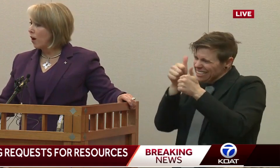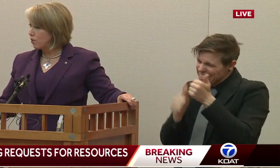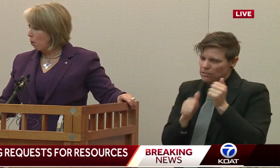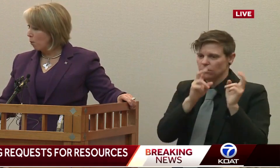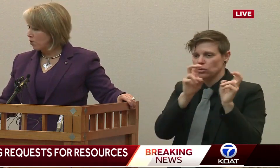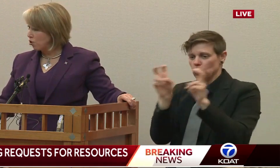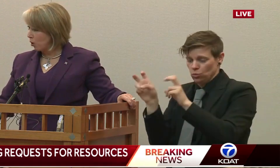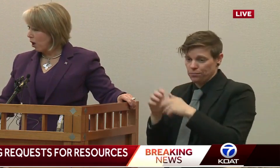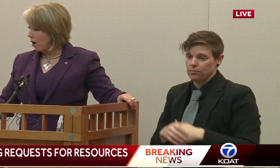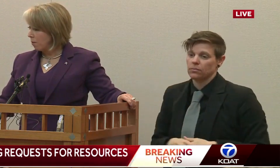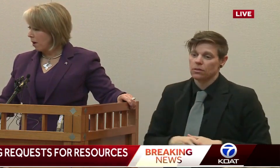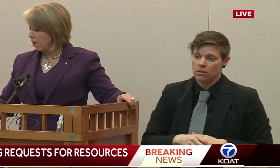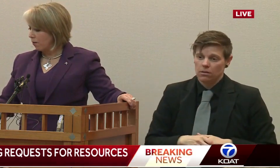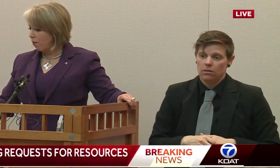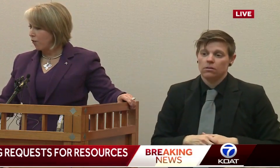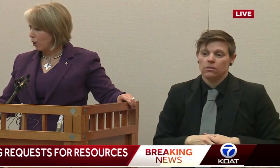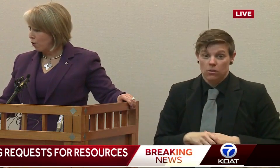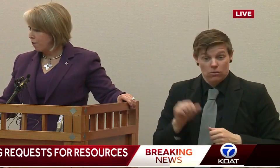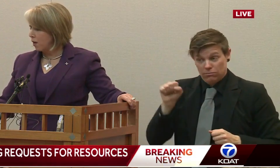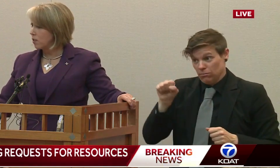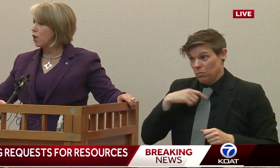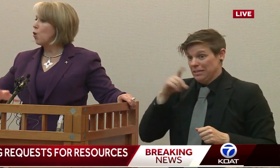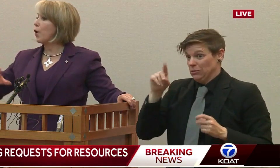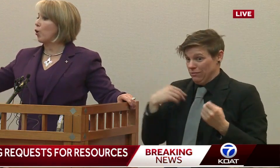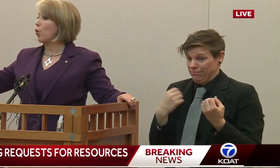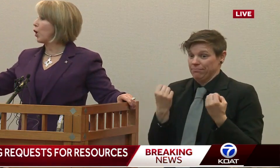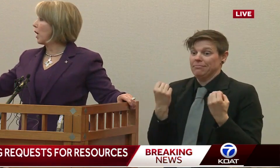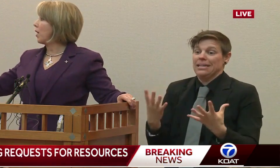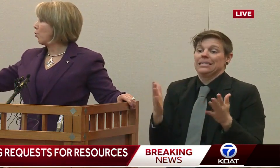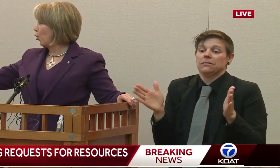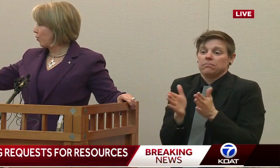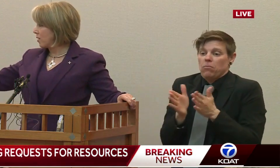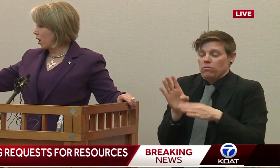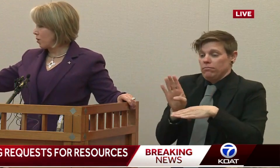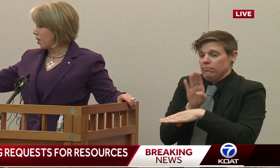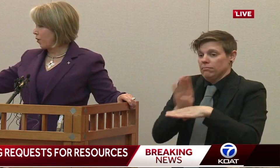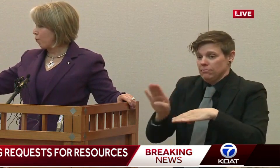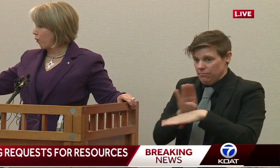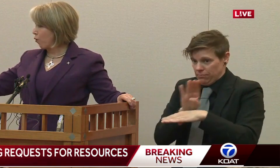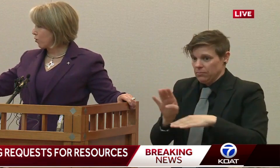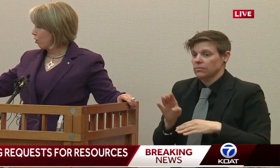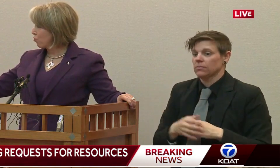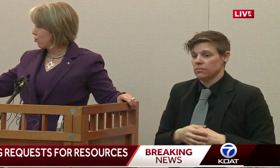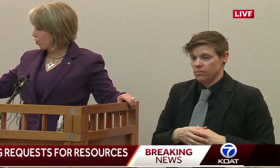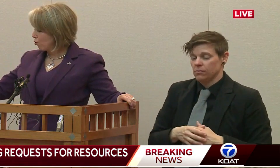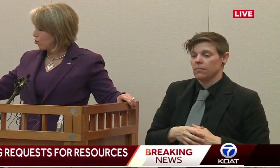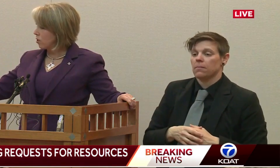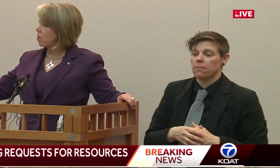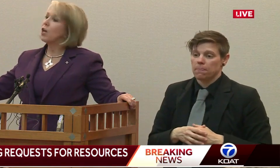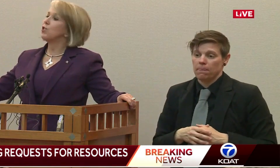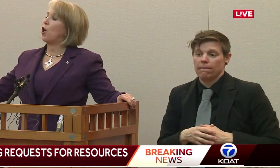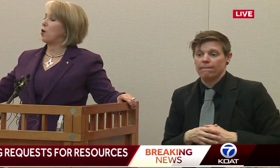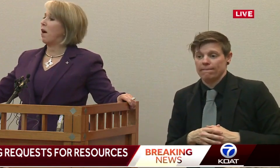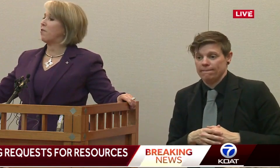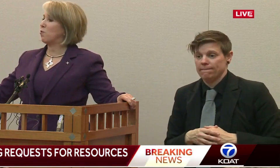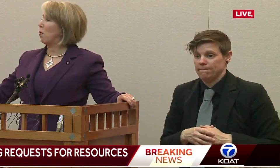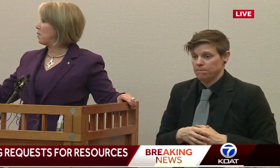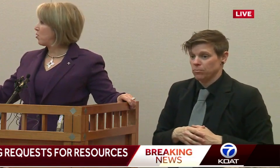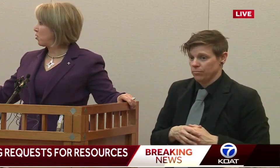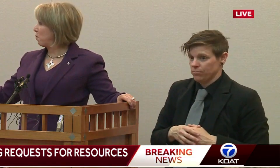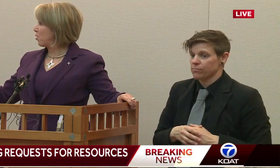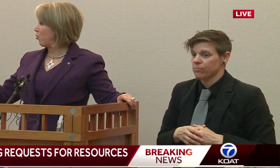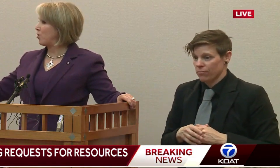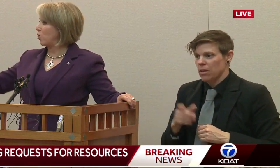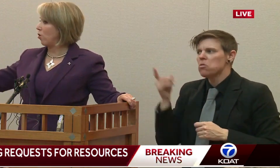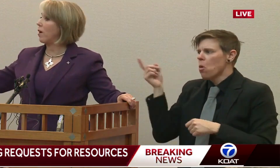We do have small business revolving loan funds. We are working, and you heard the Secretary of Workforce Solutions talk about the